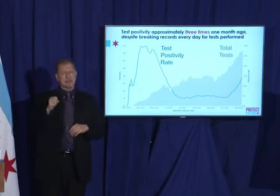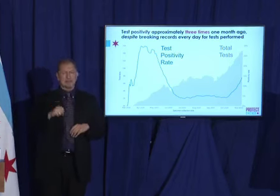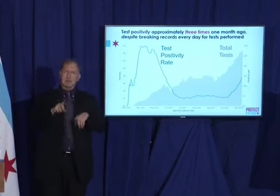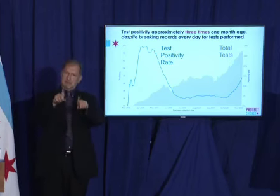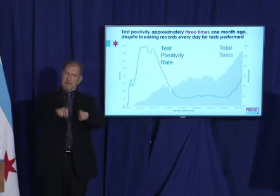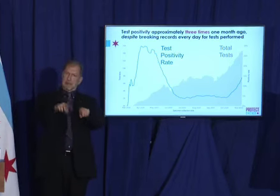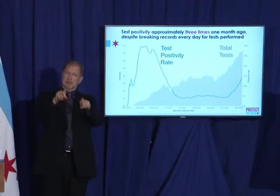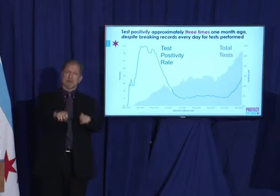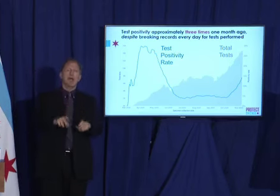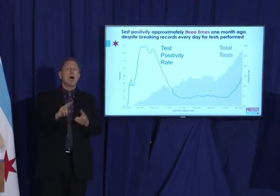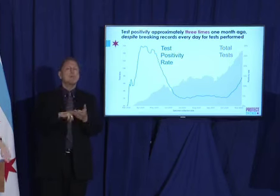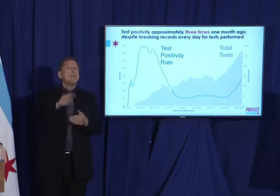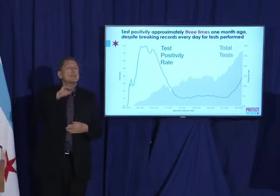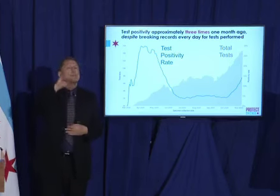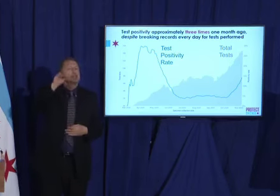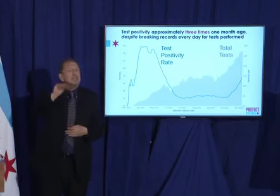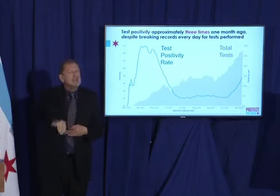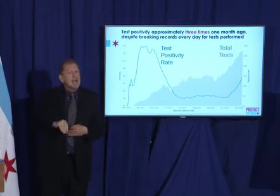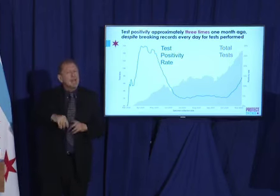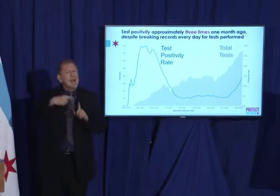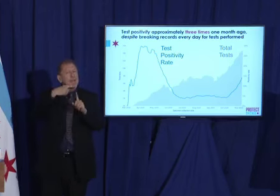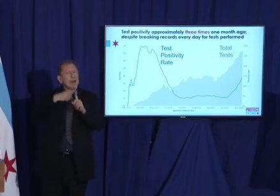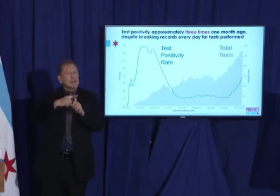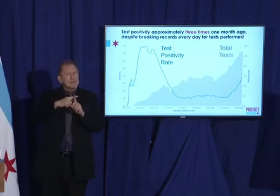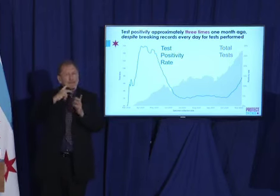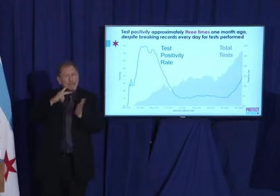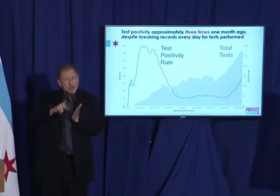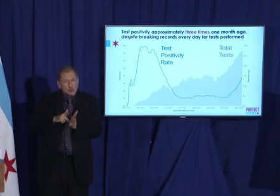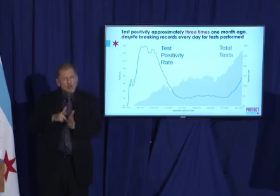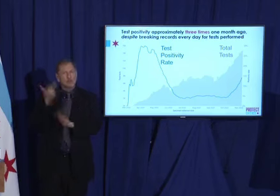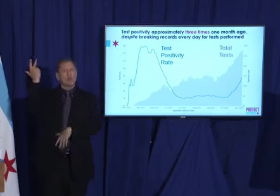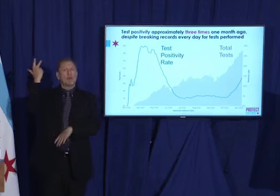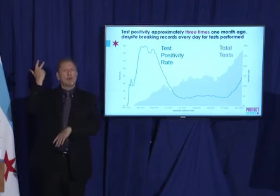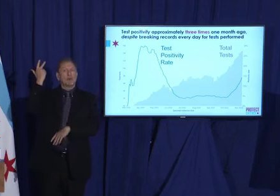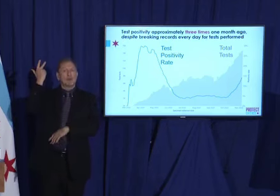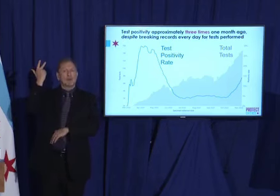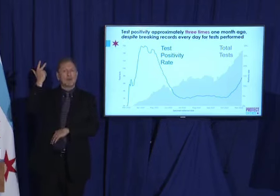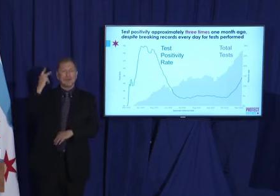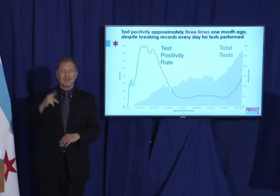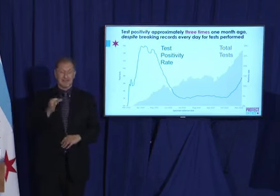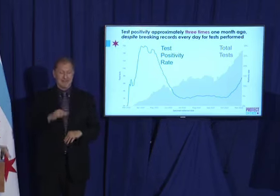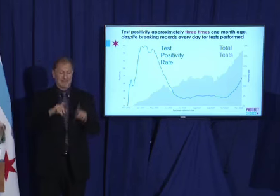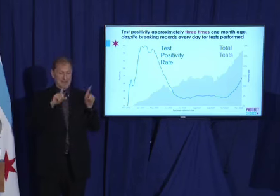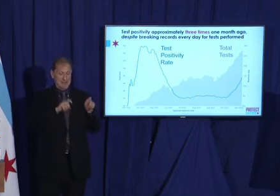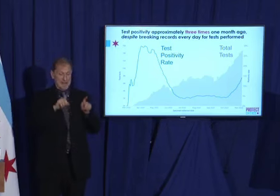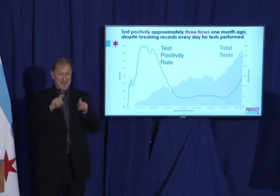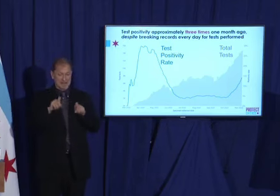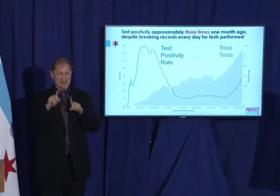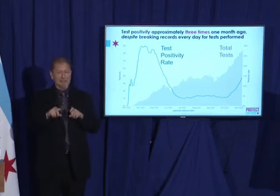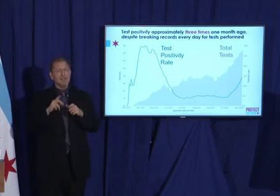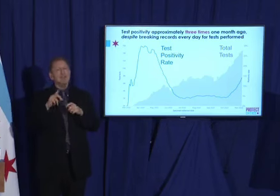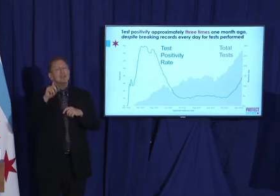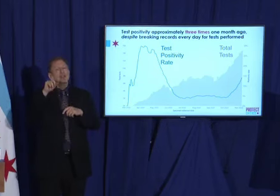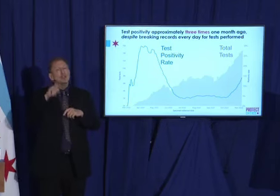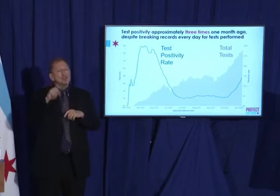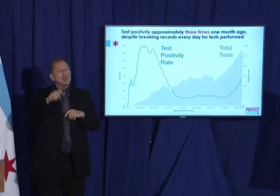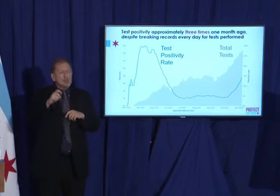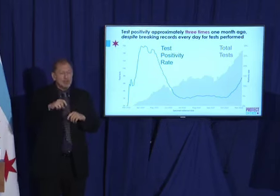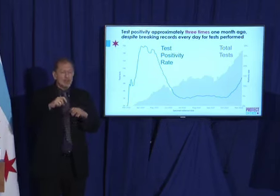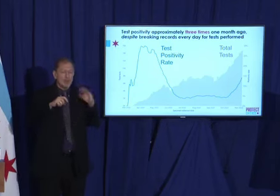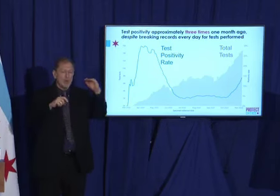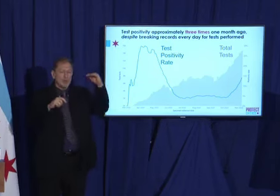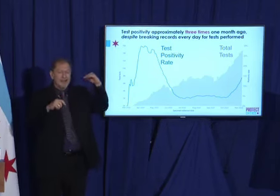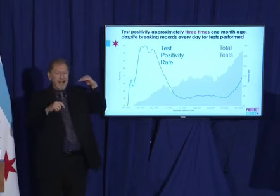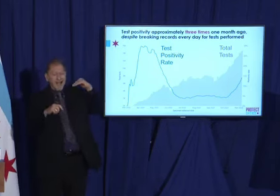has approximately tripled over that same month. If this were all related to testing, our test positivity would go